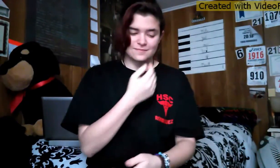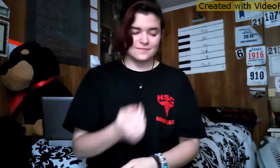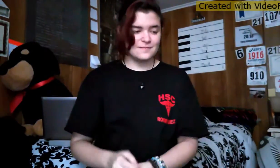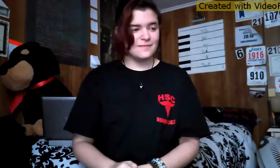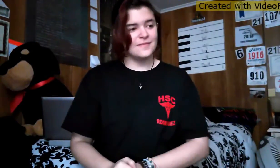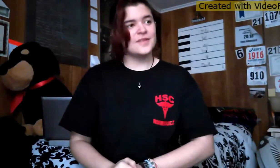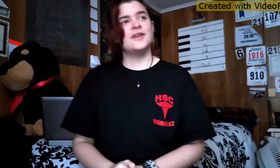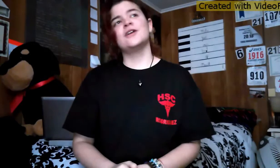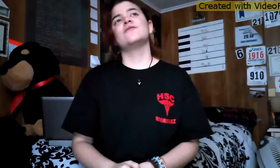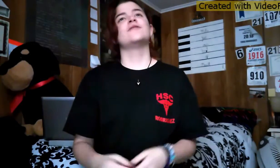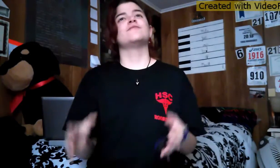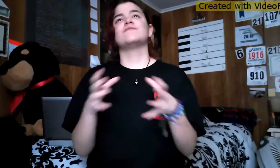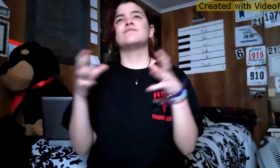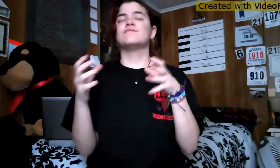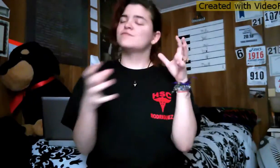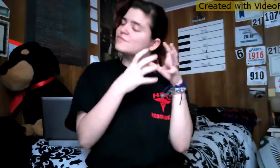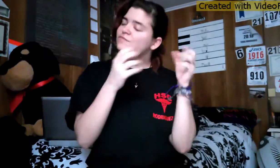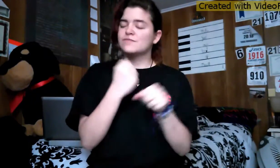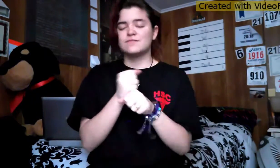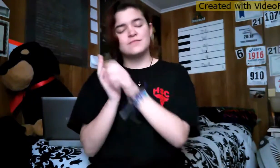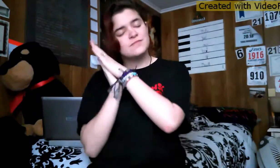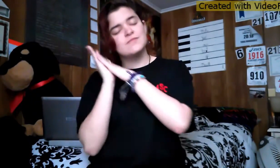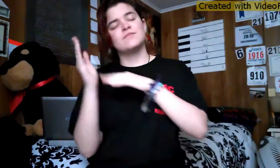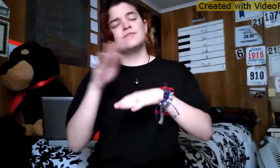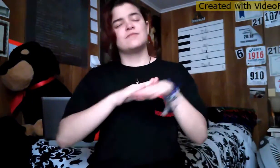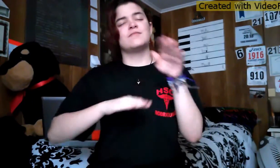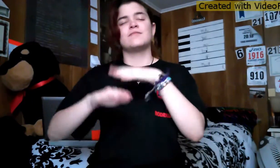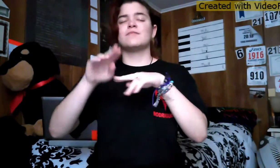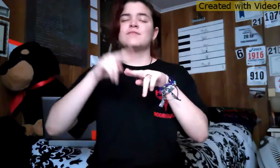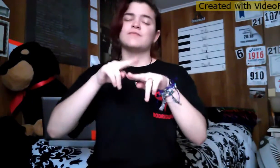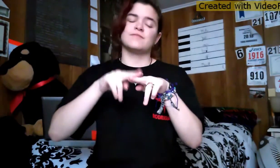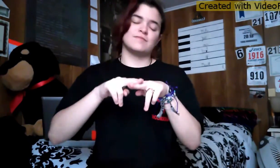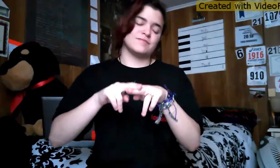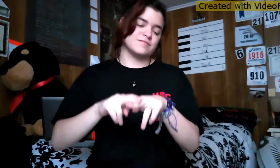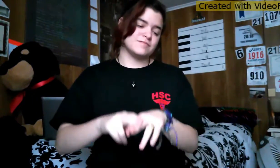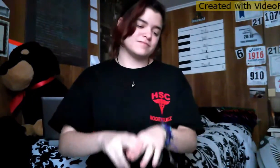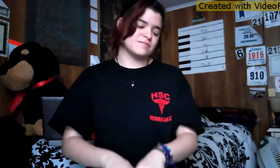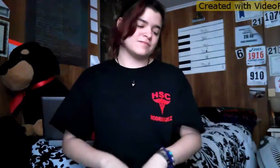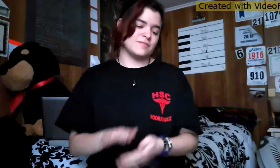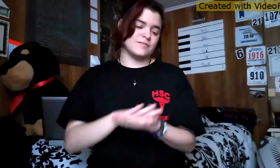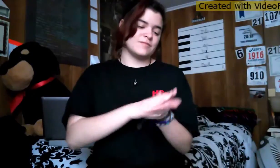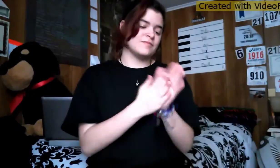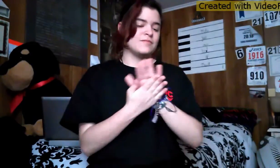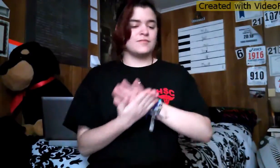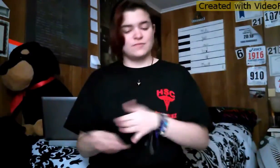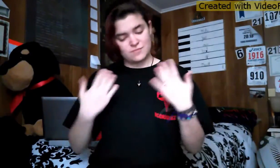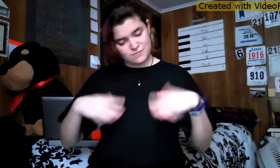I fluffed the pillows, made the bed, stacked the chairs up Folded your nightgowns